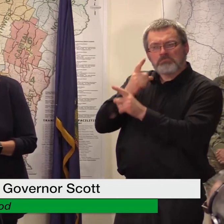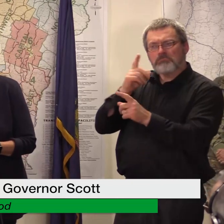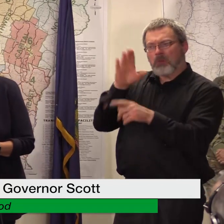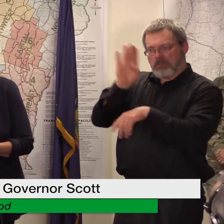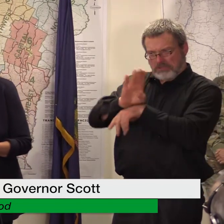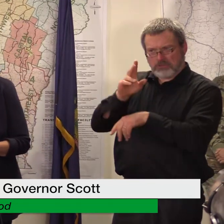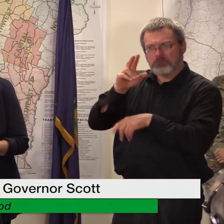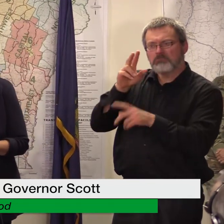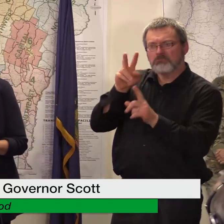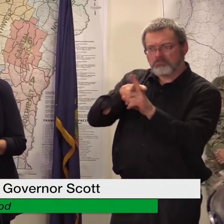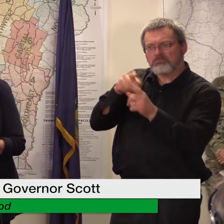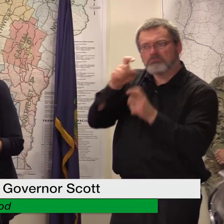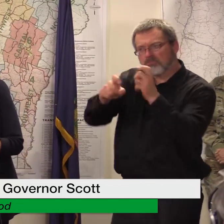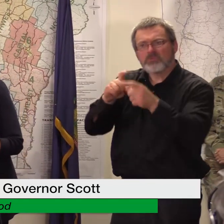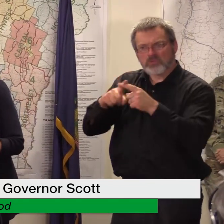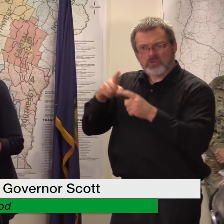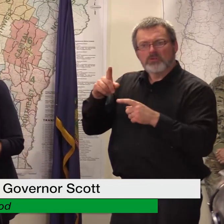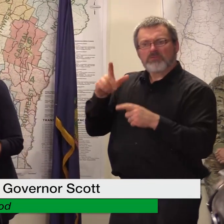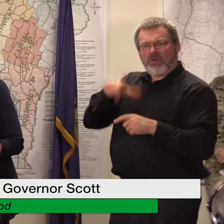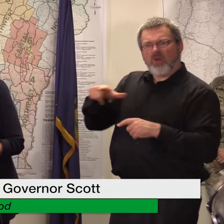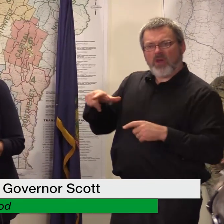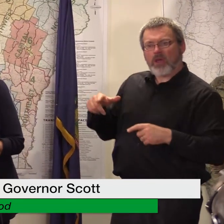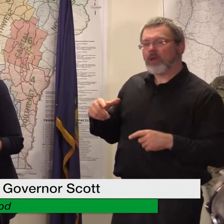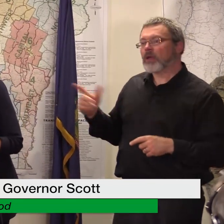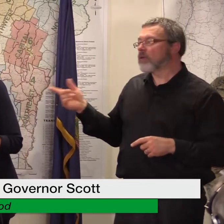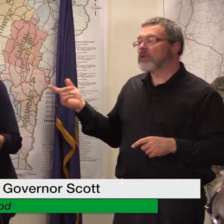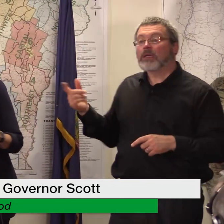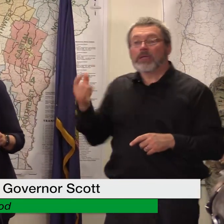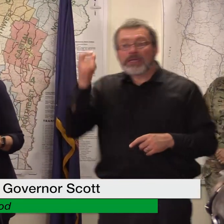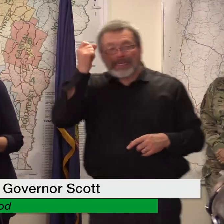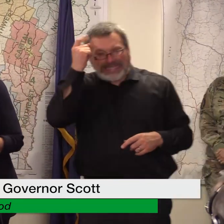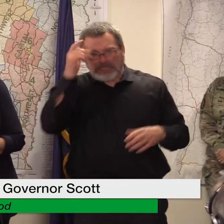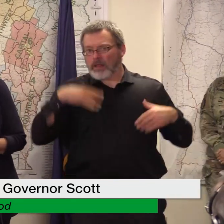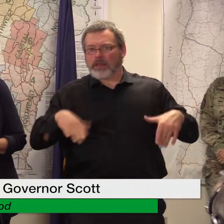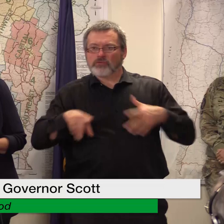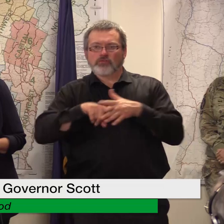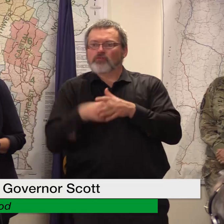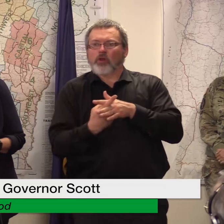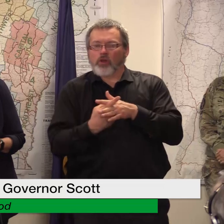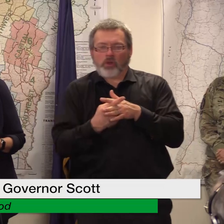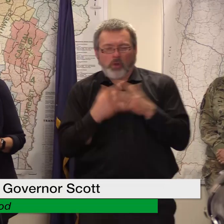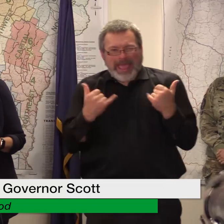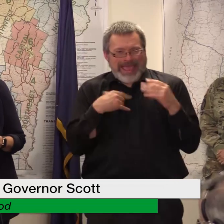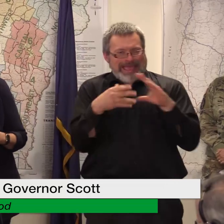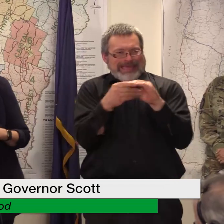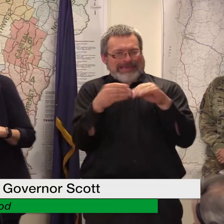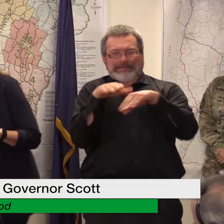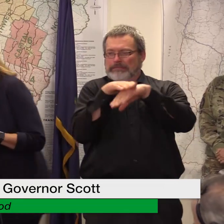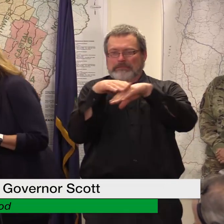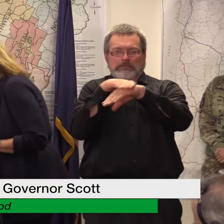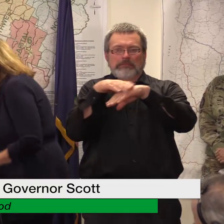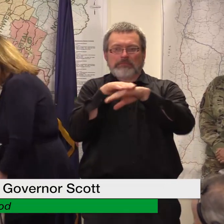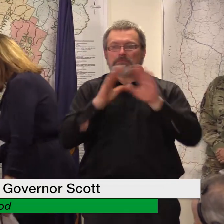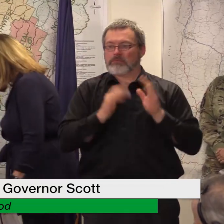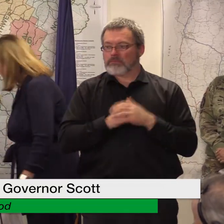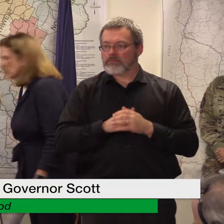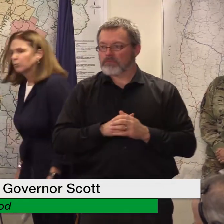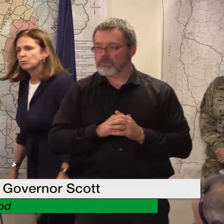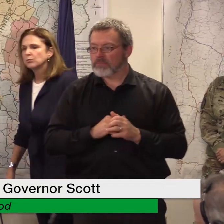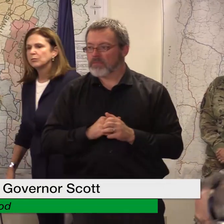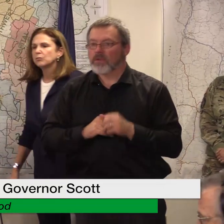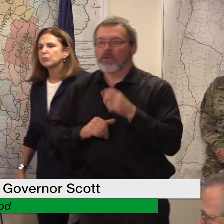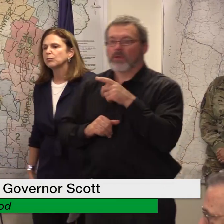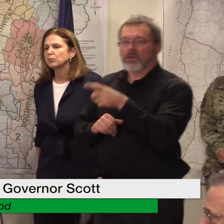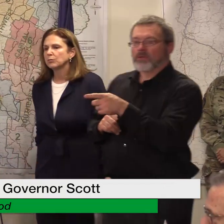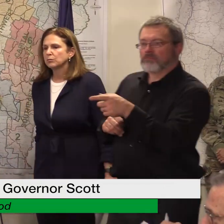not done yeah we have not done that actually okay yeah just a general cool i have